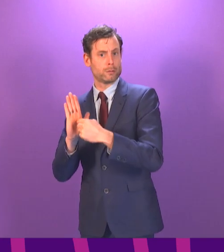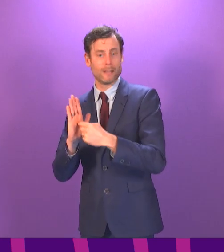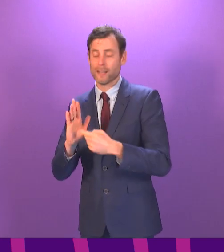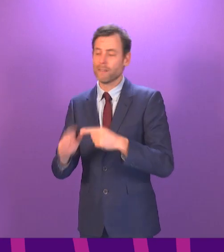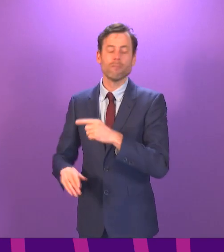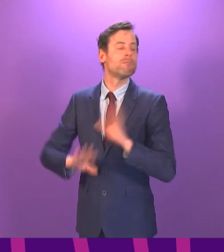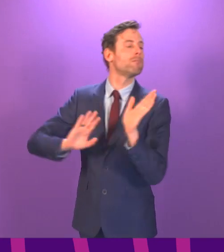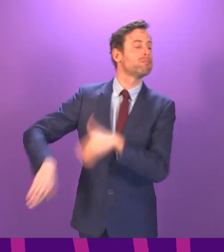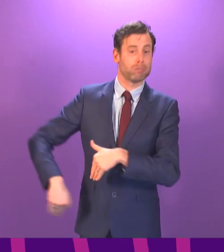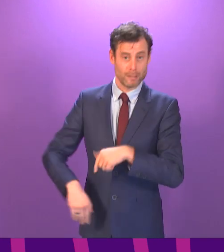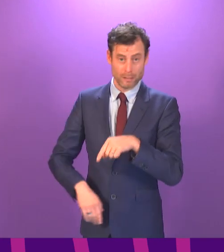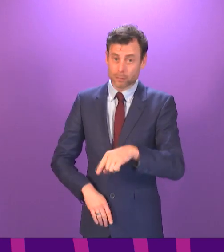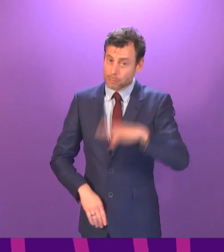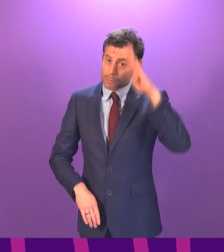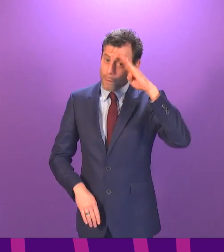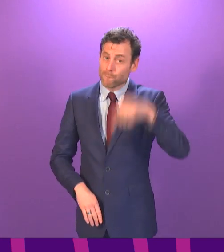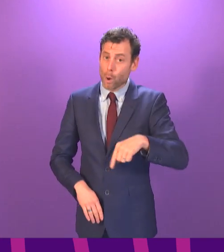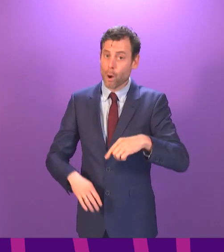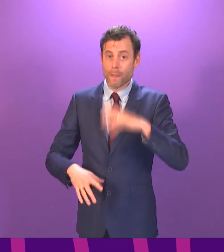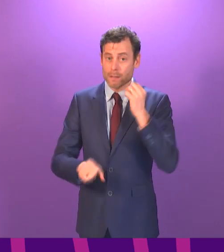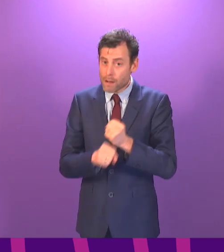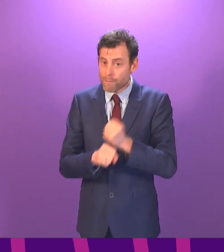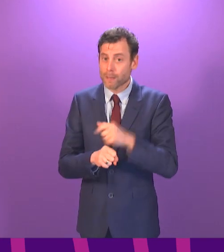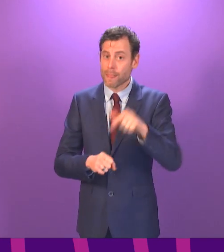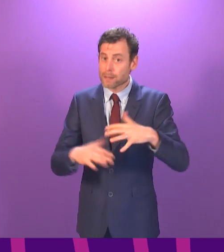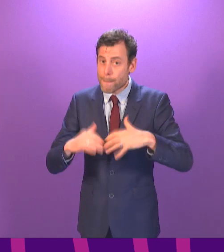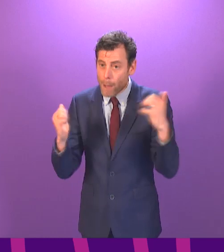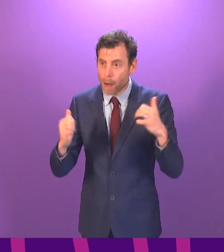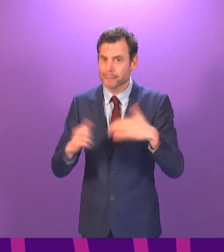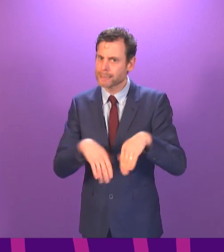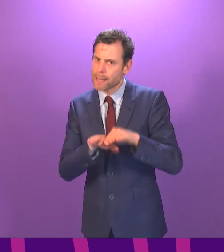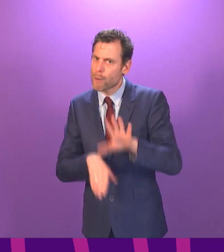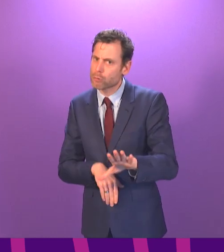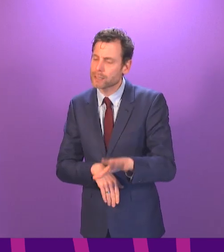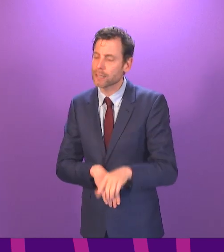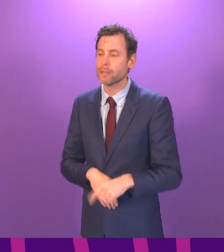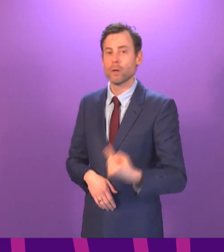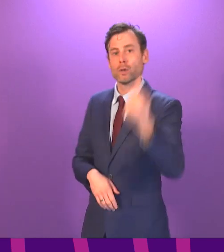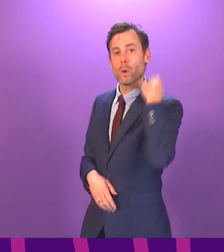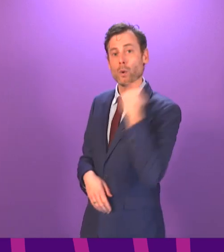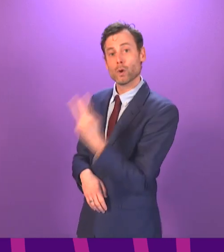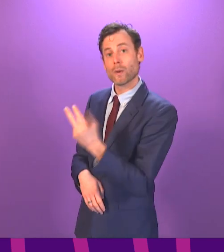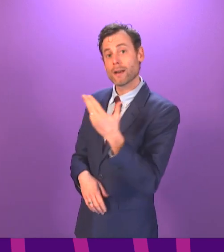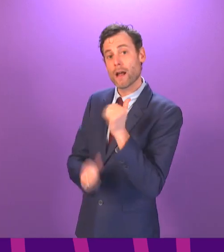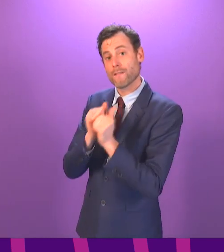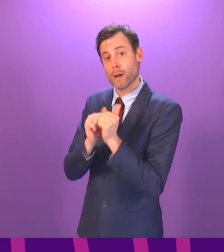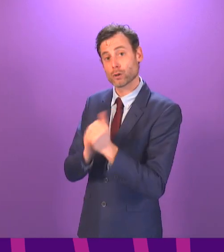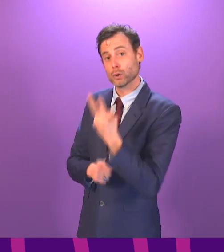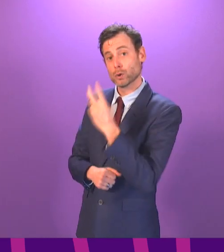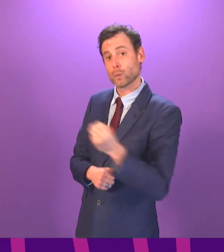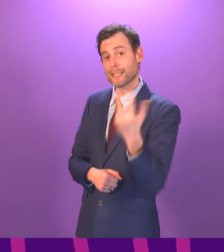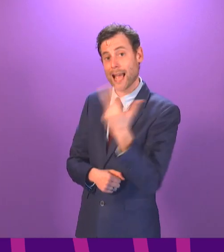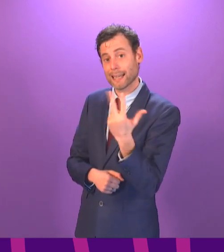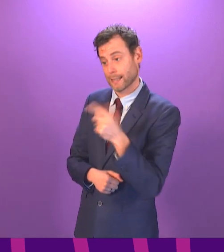to this parliament, to the government and to our democracy. So let me ask her. On the 29th of March, 2018,